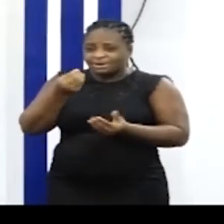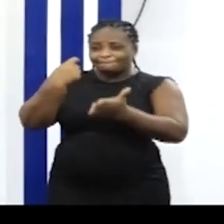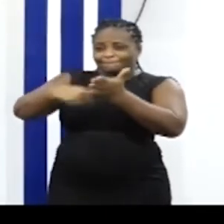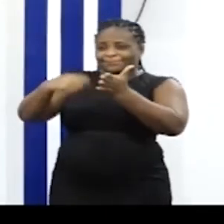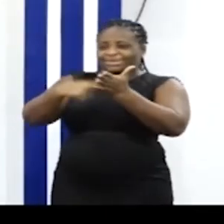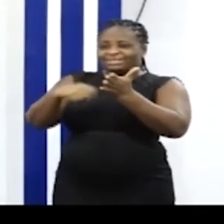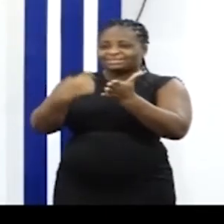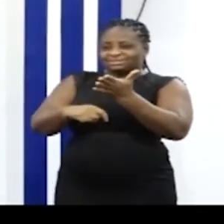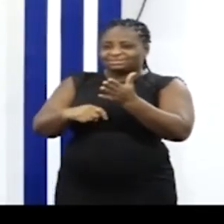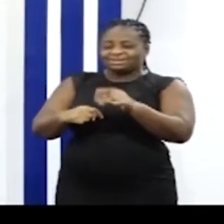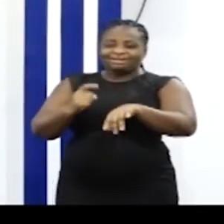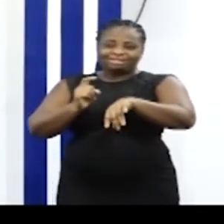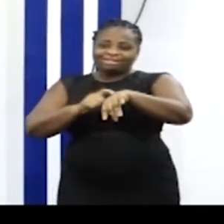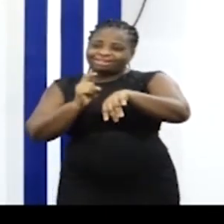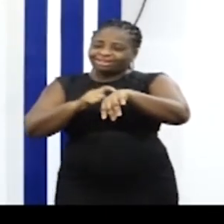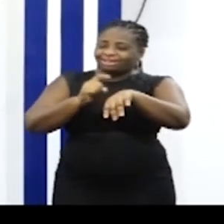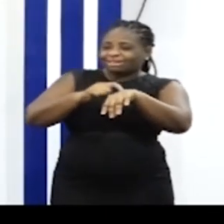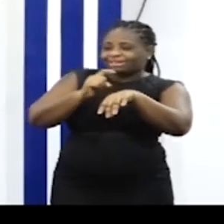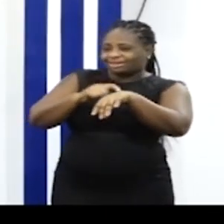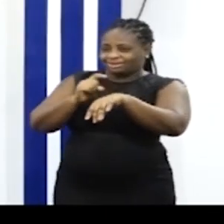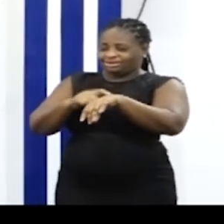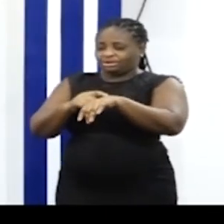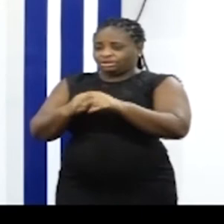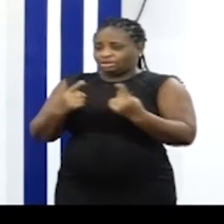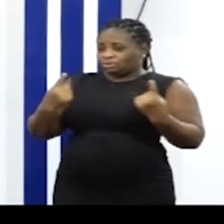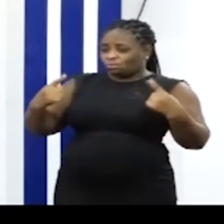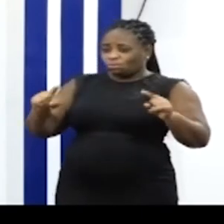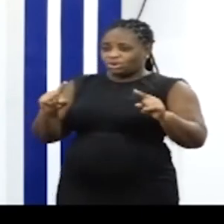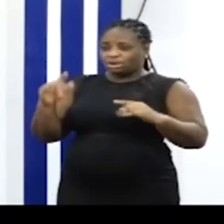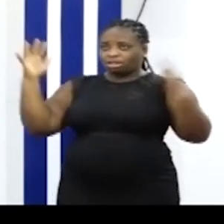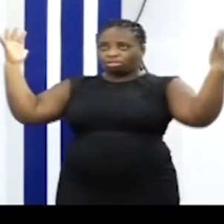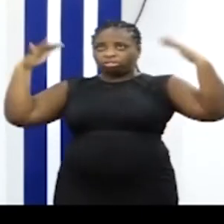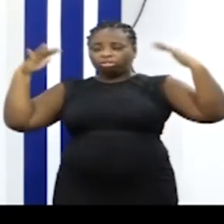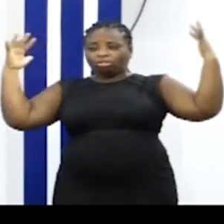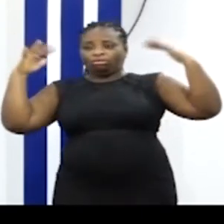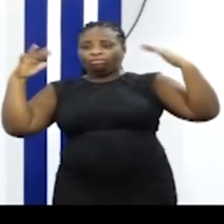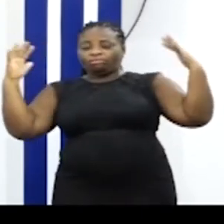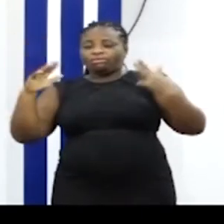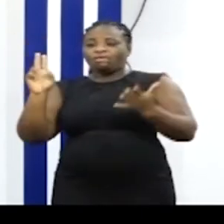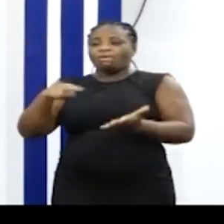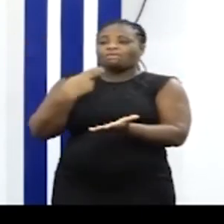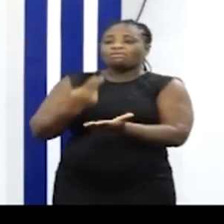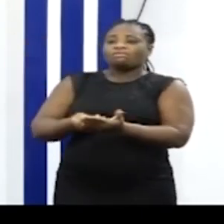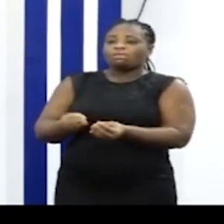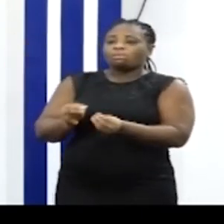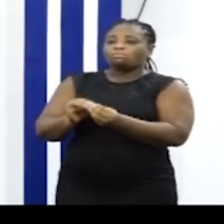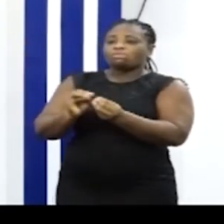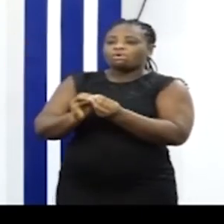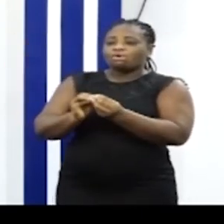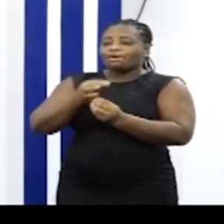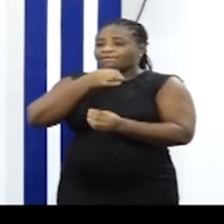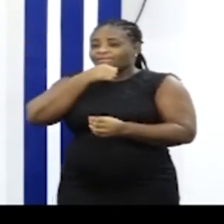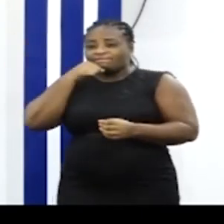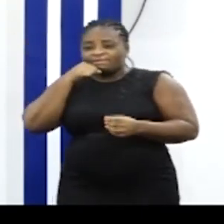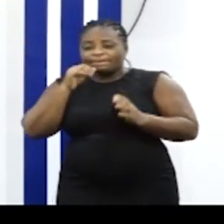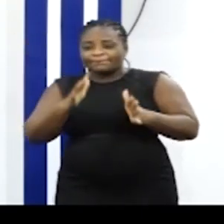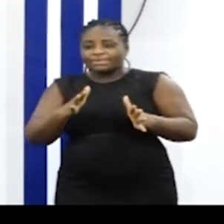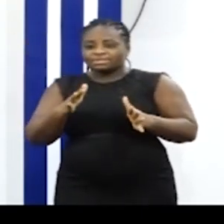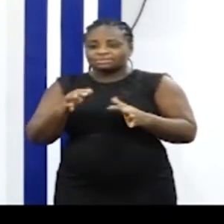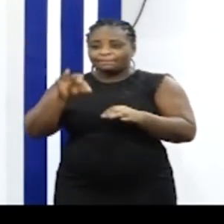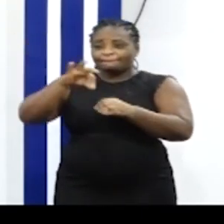are seasonal. When the rains begin to fall and farmers begin to plant,